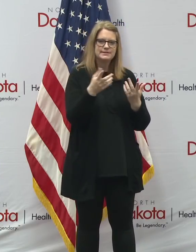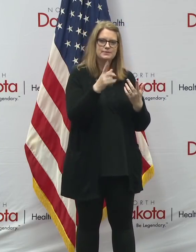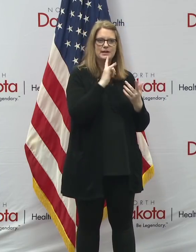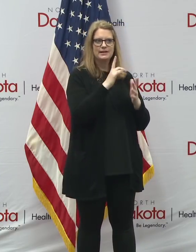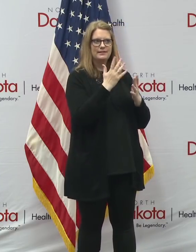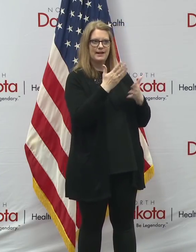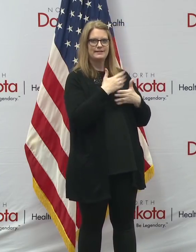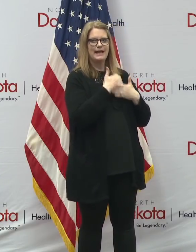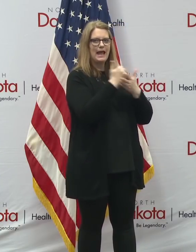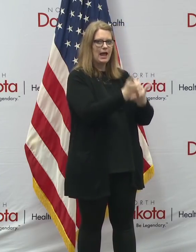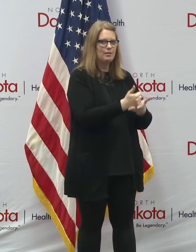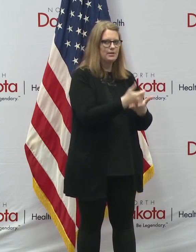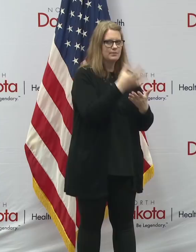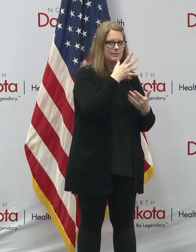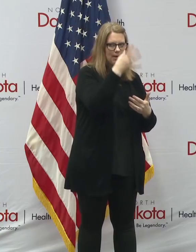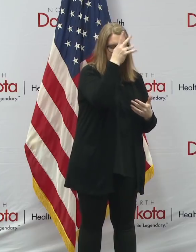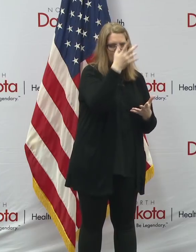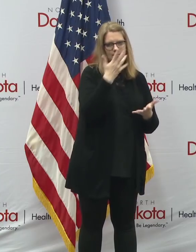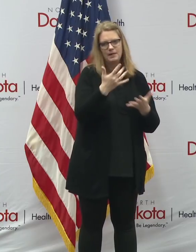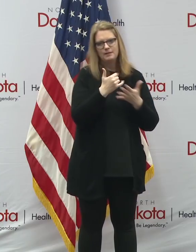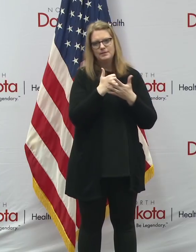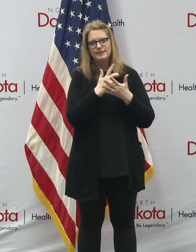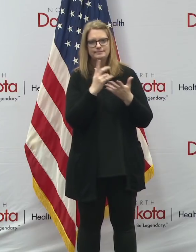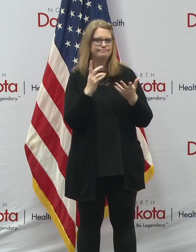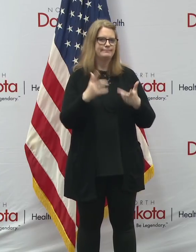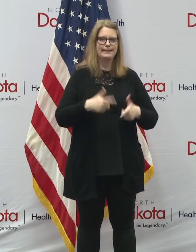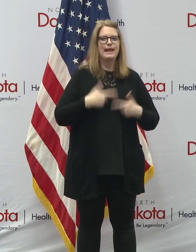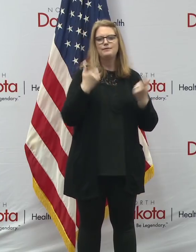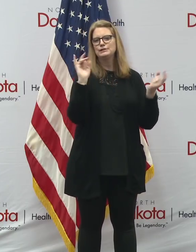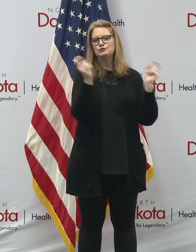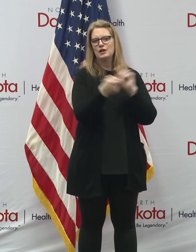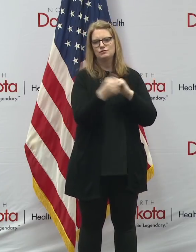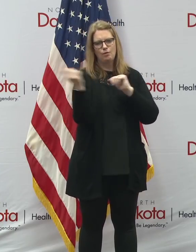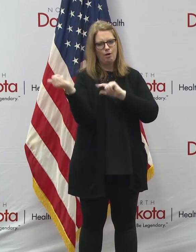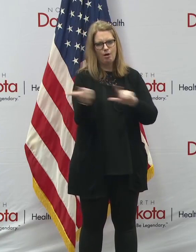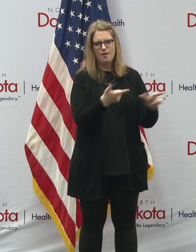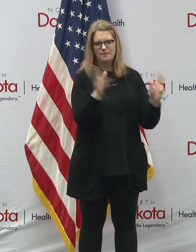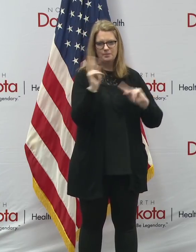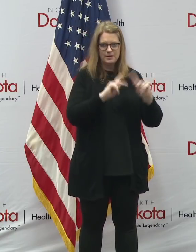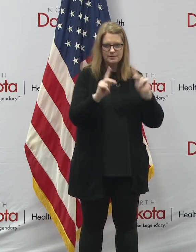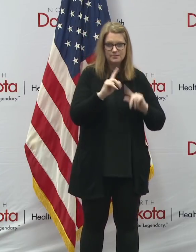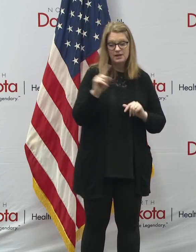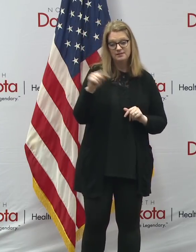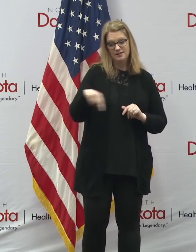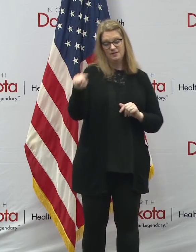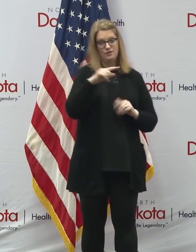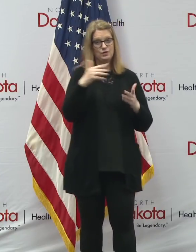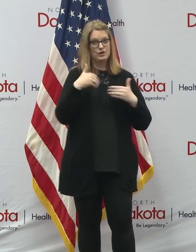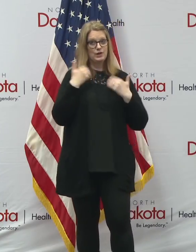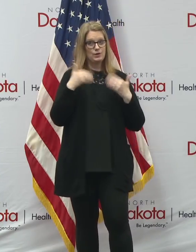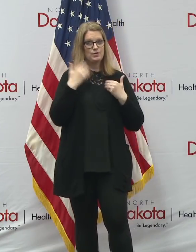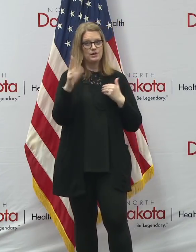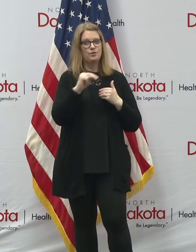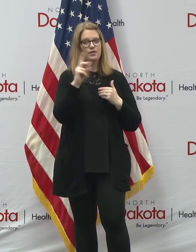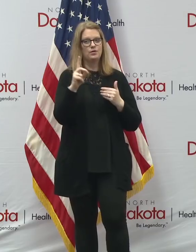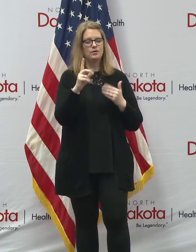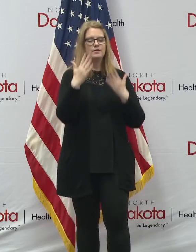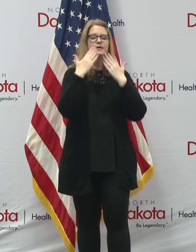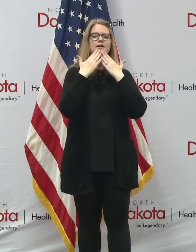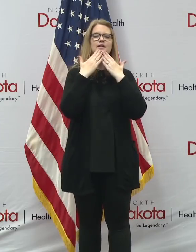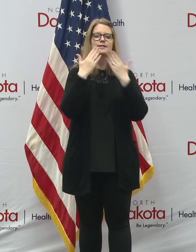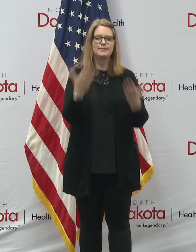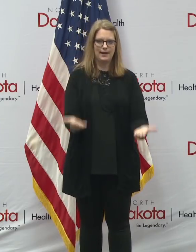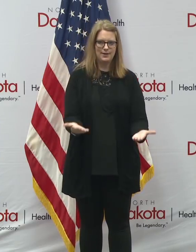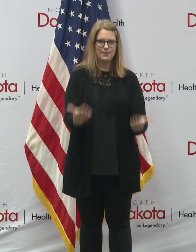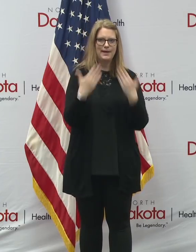doing more chores than maybe they had to do before. Life's changed for everybody. But to all the youth in North Dakota, I want to give a special thank you to you for your